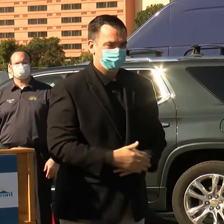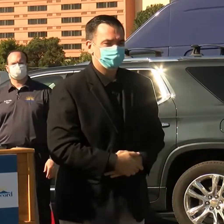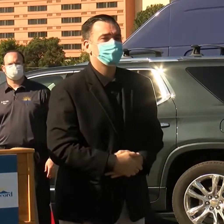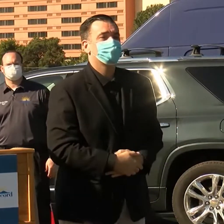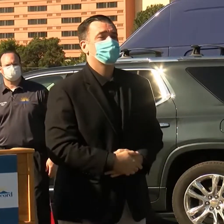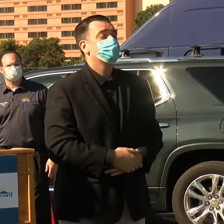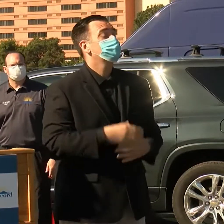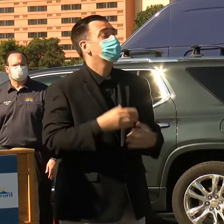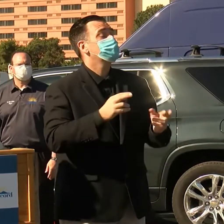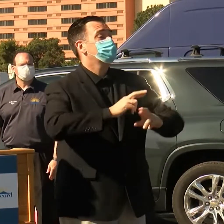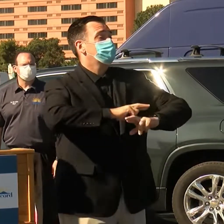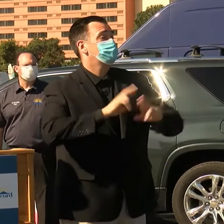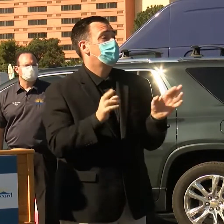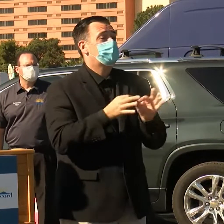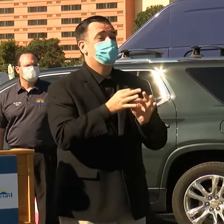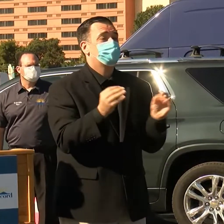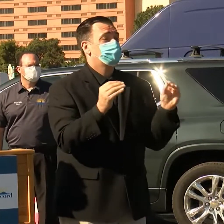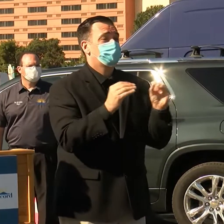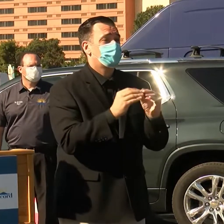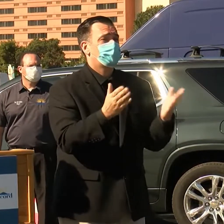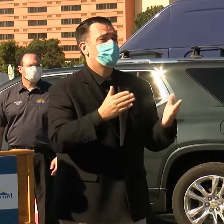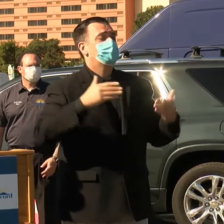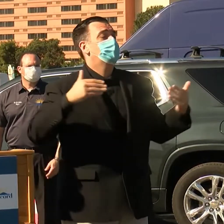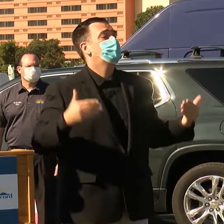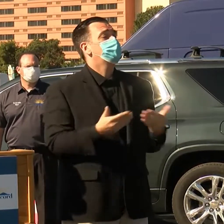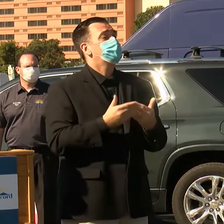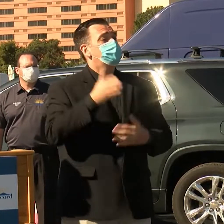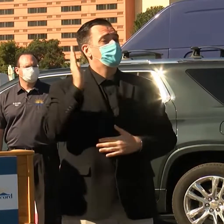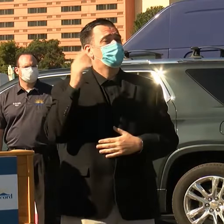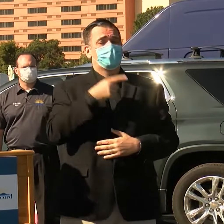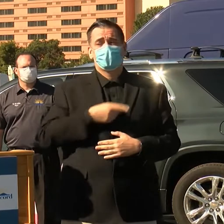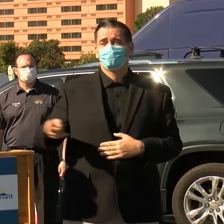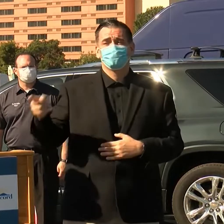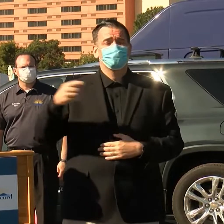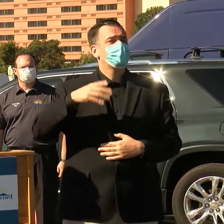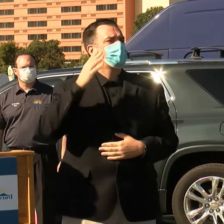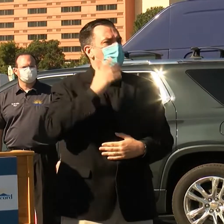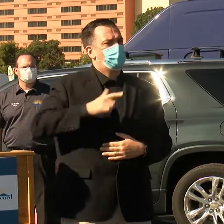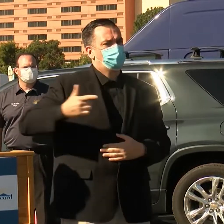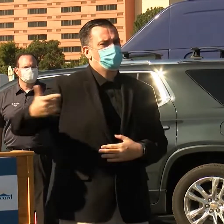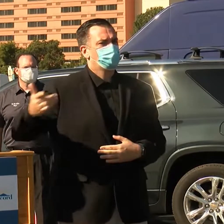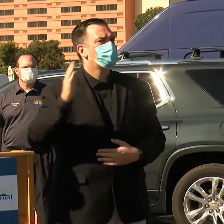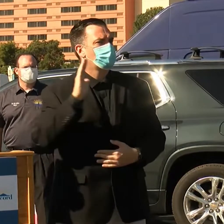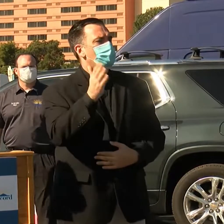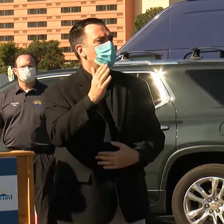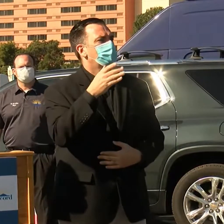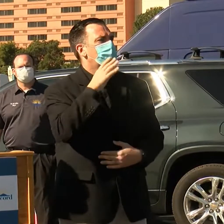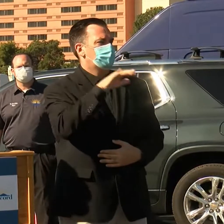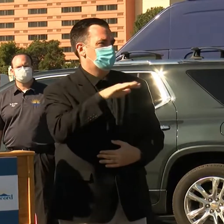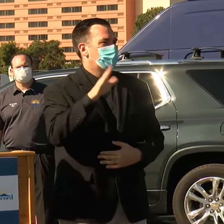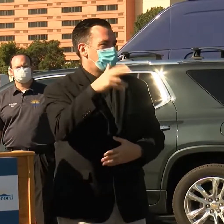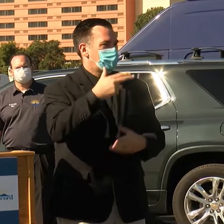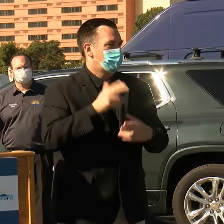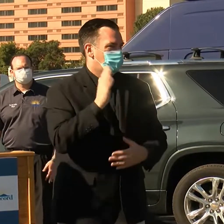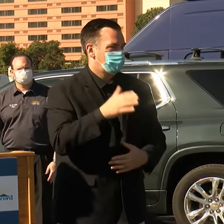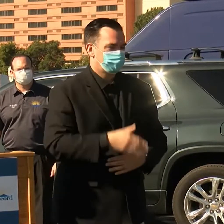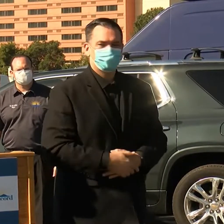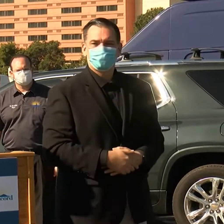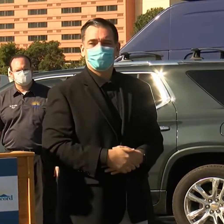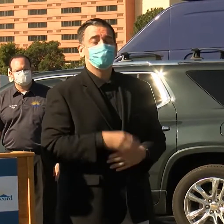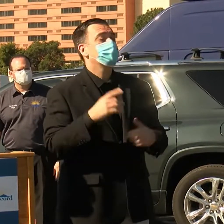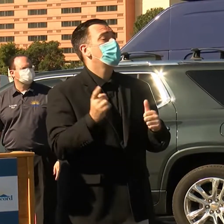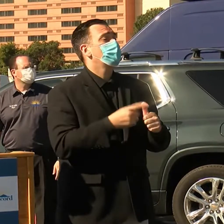So without any further delay, I'm going to quickly introduce the speakers and then they're going to hand off one to the other and say and spell their names as we go. So